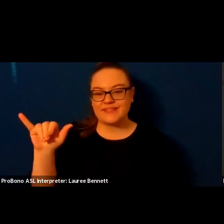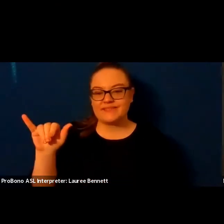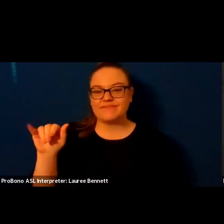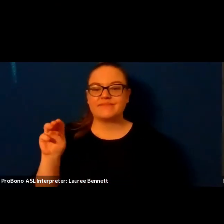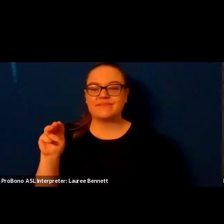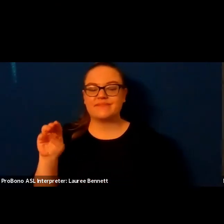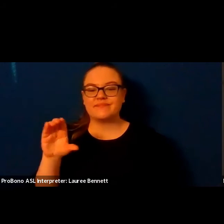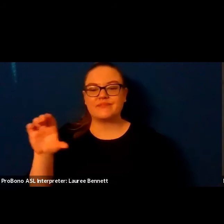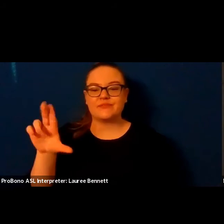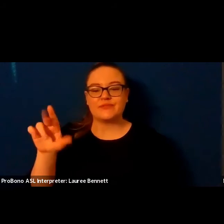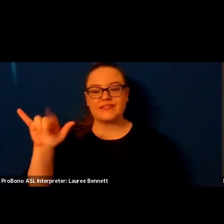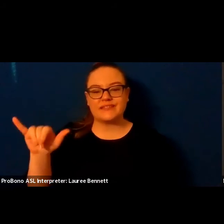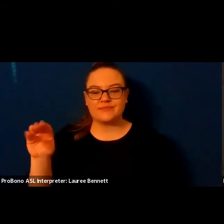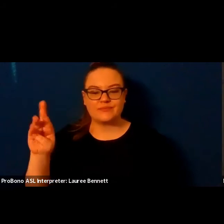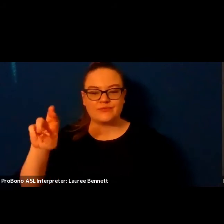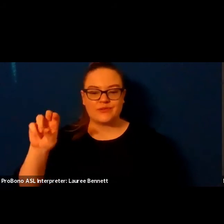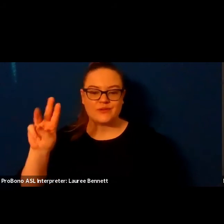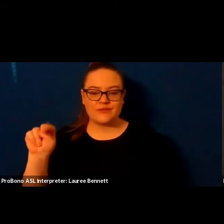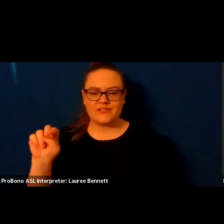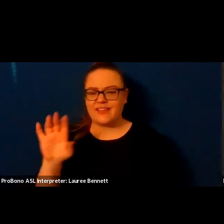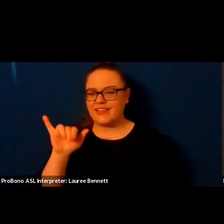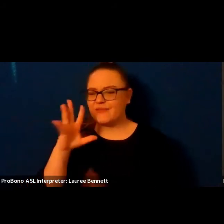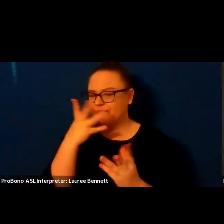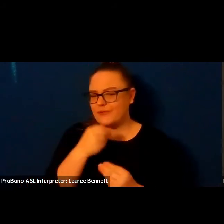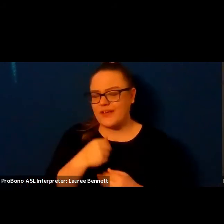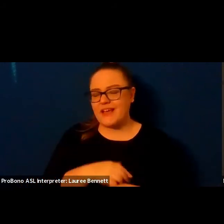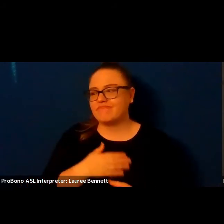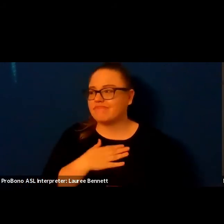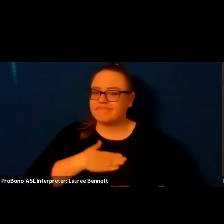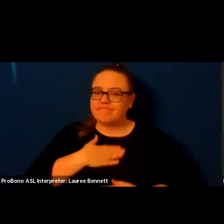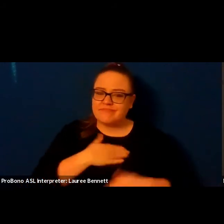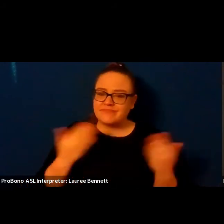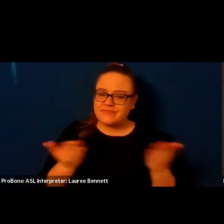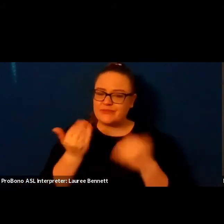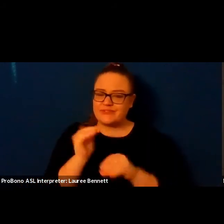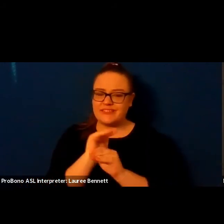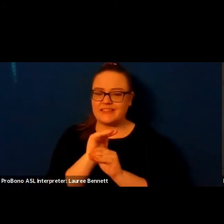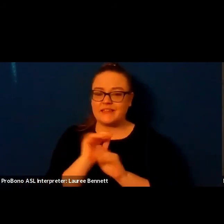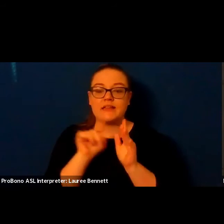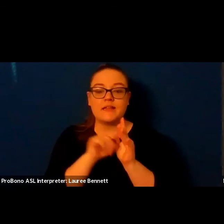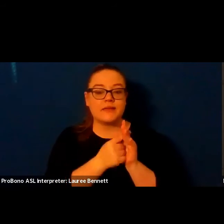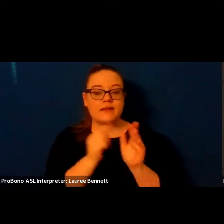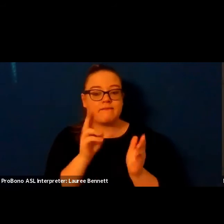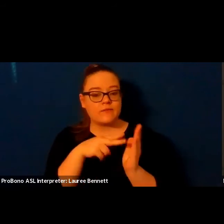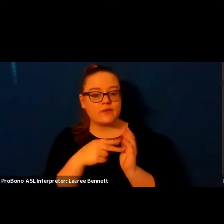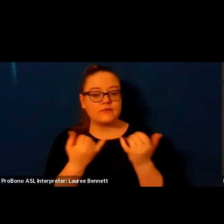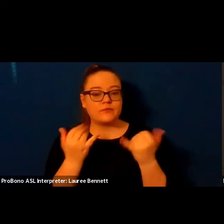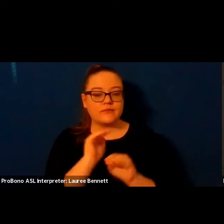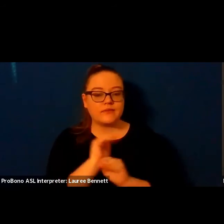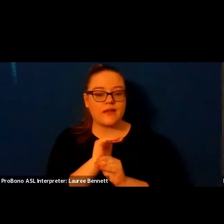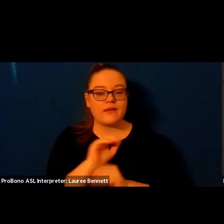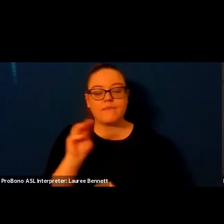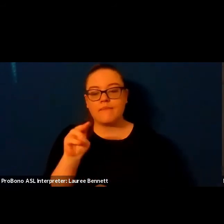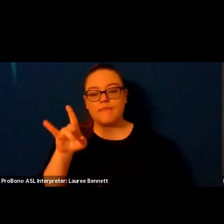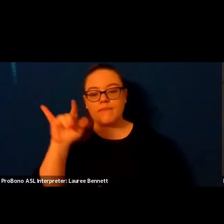that was so beautiful and it's such a pleasure to be here um at the beginning of of the reading tonight um molly spencer talked